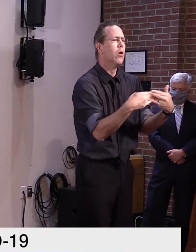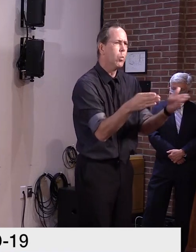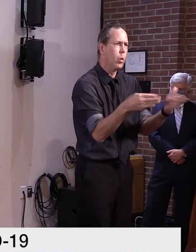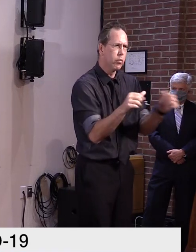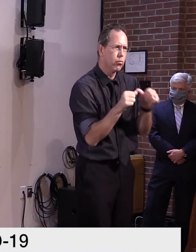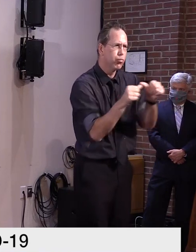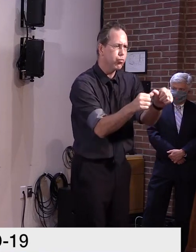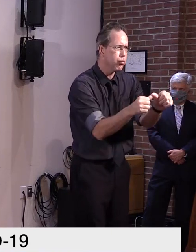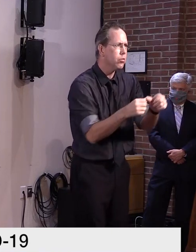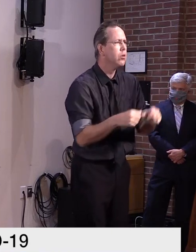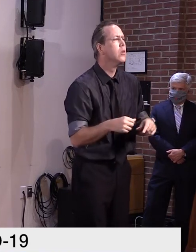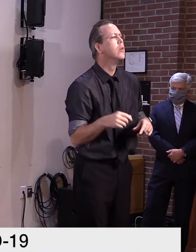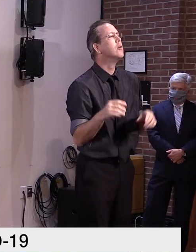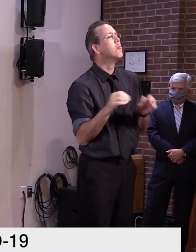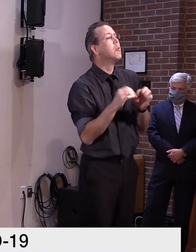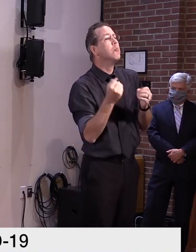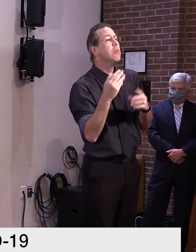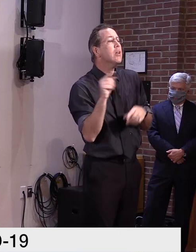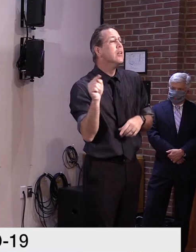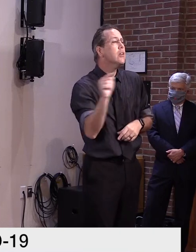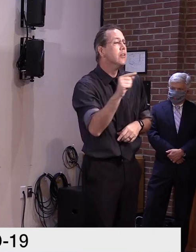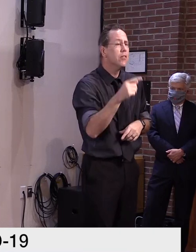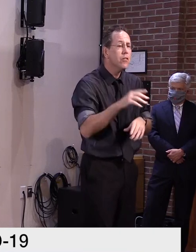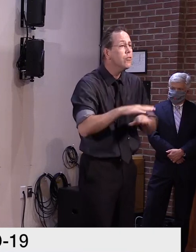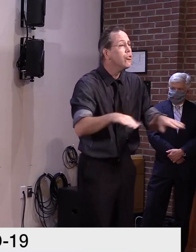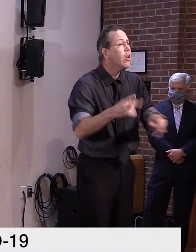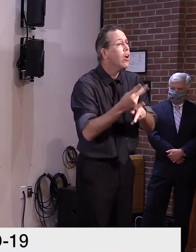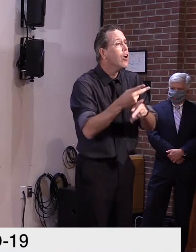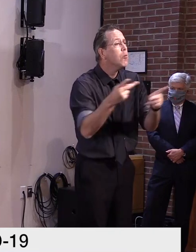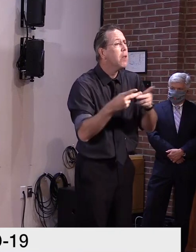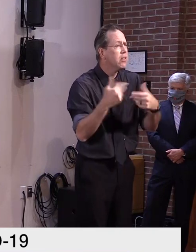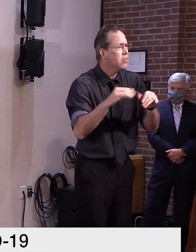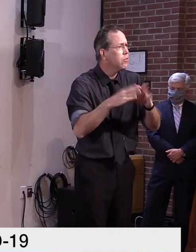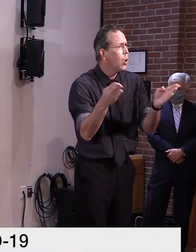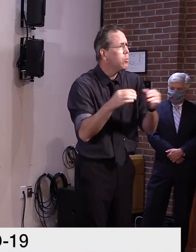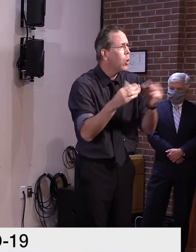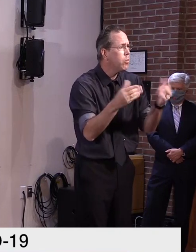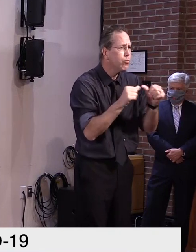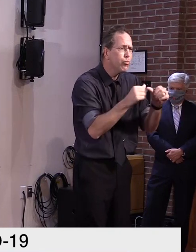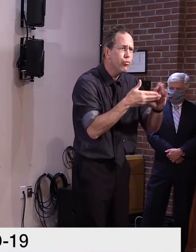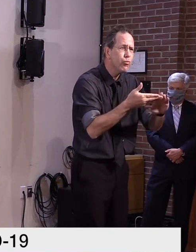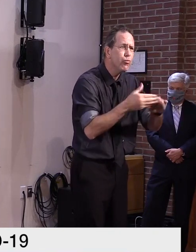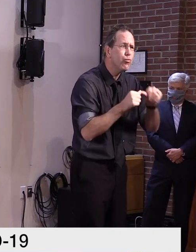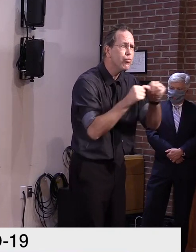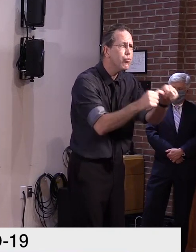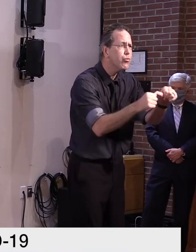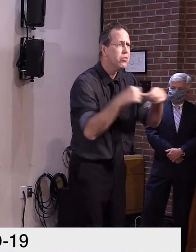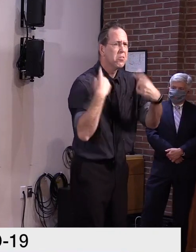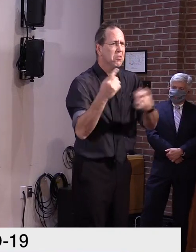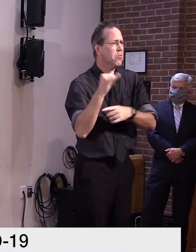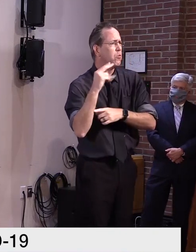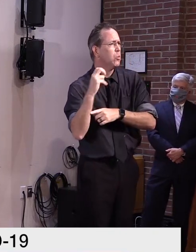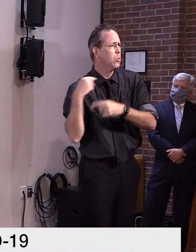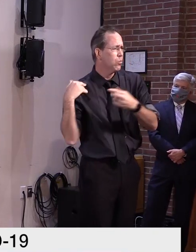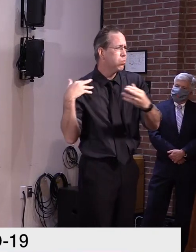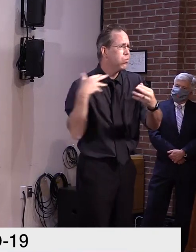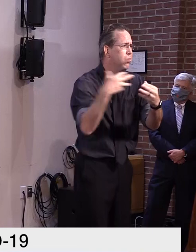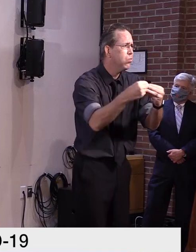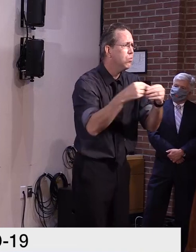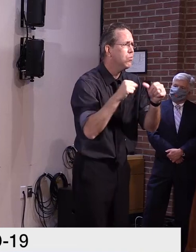centers remained open throughout the pandemic, we opened the rest in June. And this week,